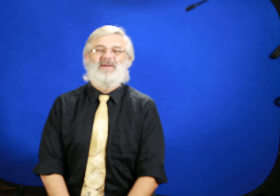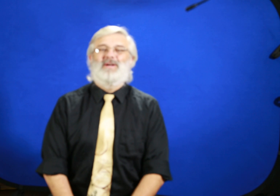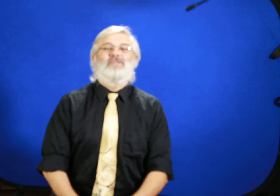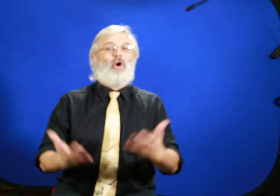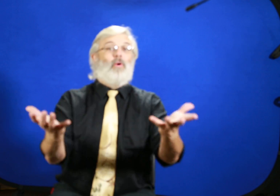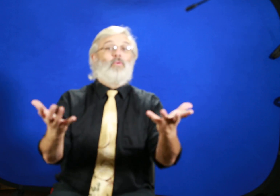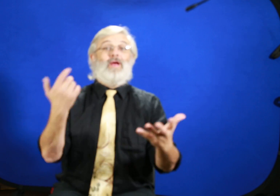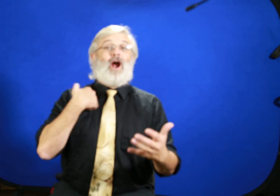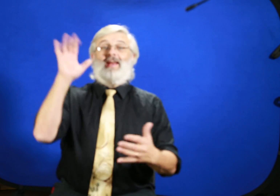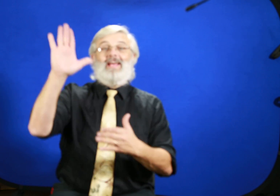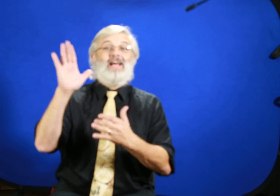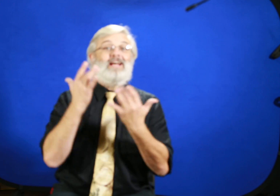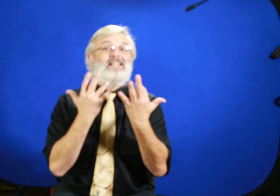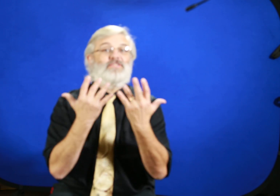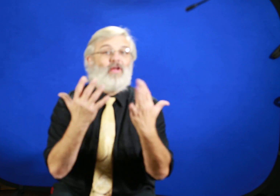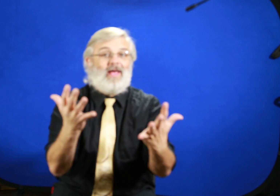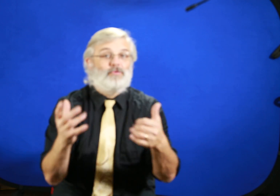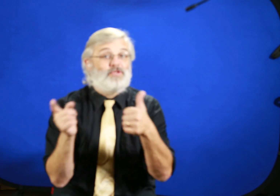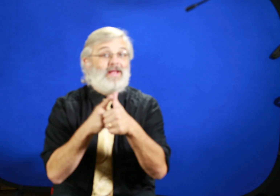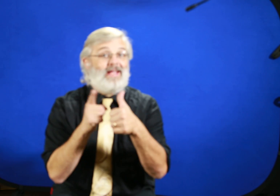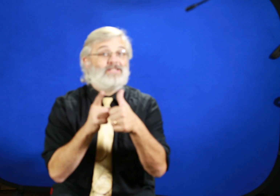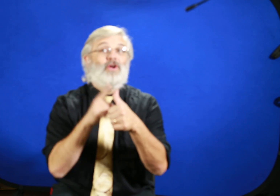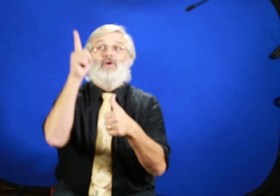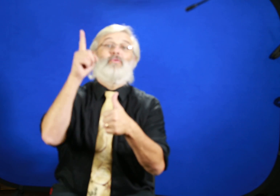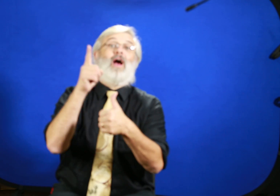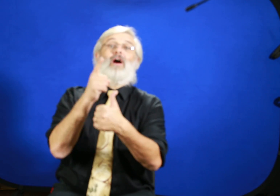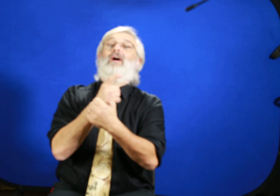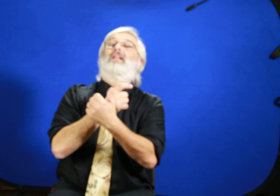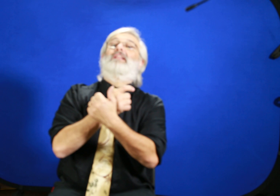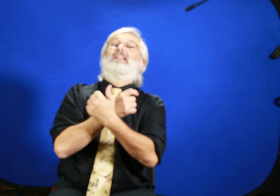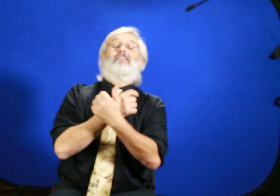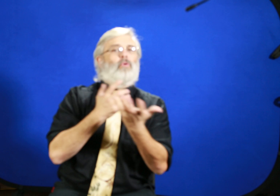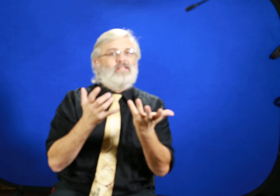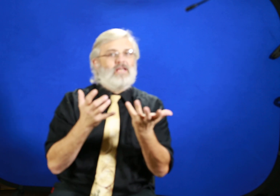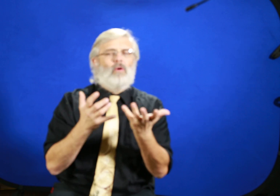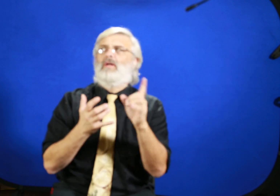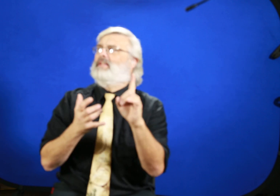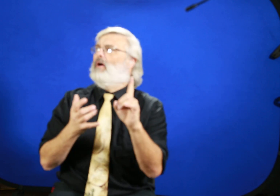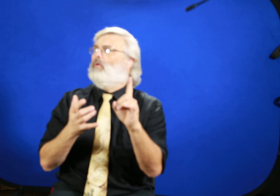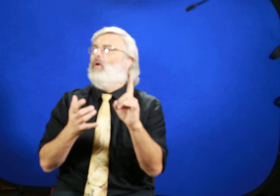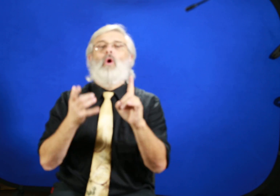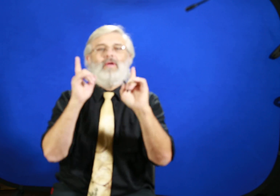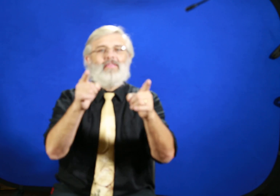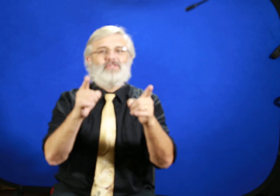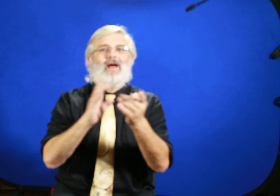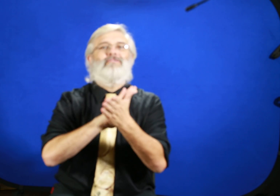So, we are His flames, which means we are, what is it? Oh, I see now, oh yeah, that's right,